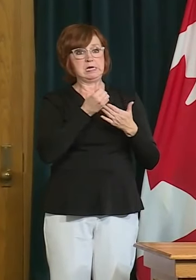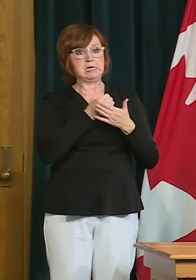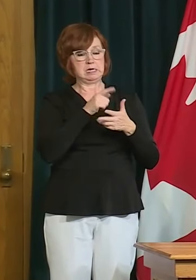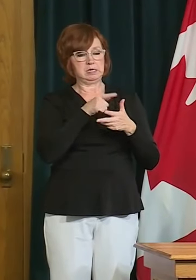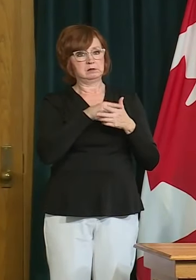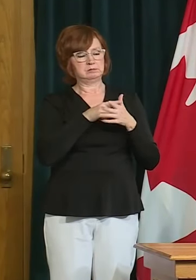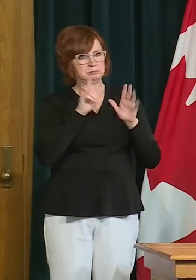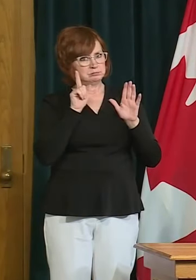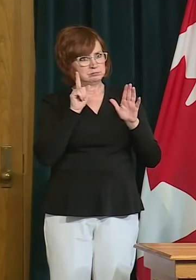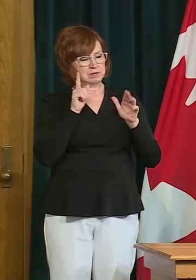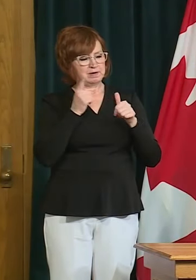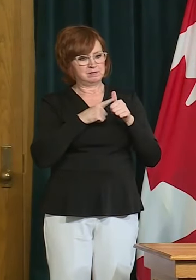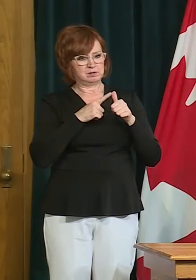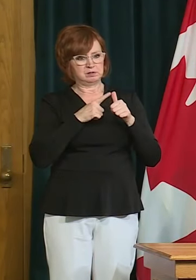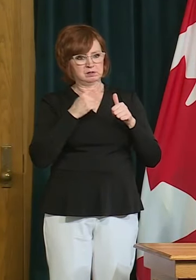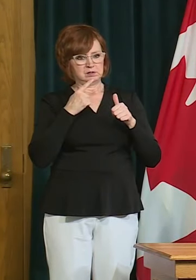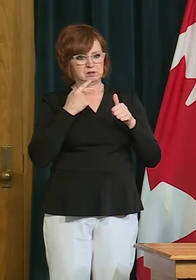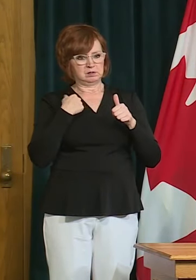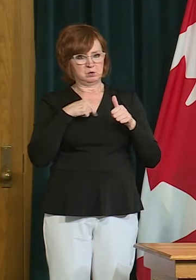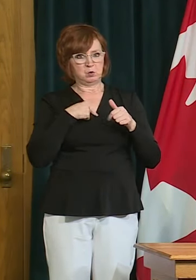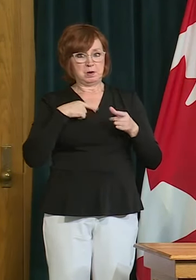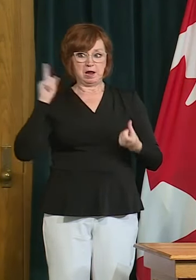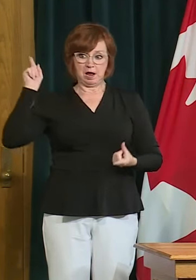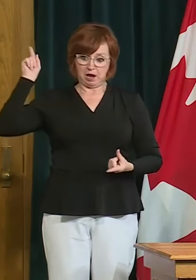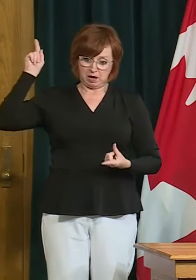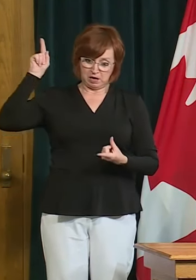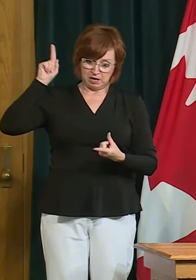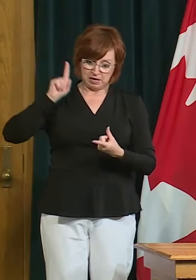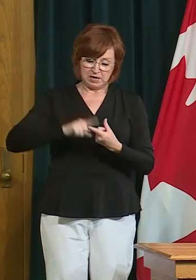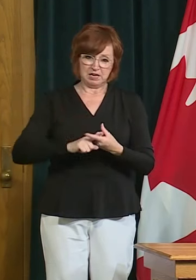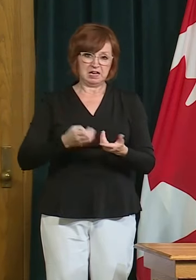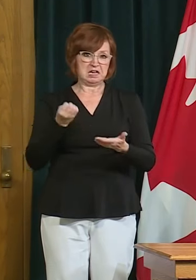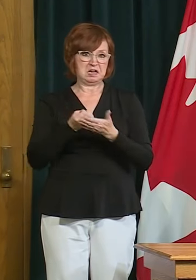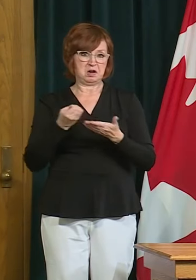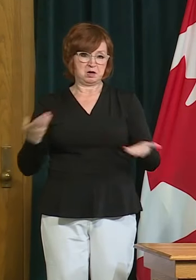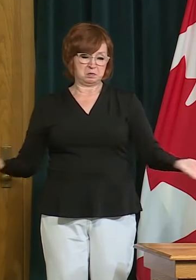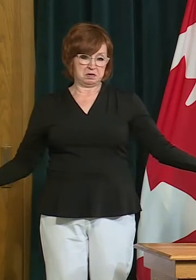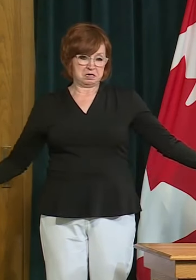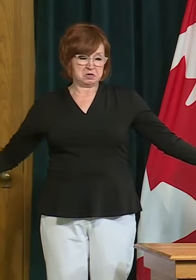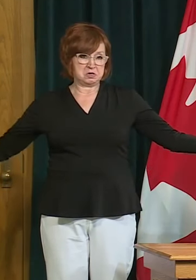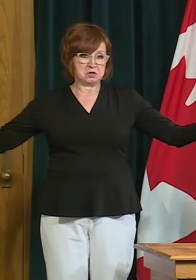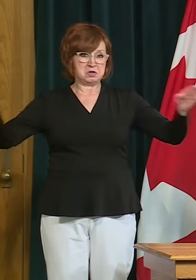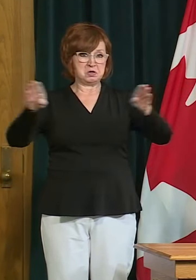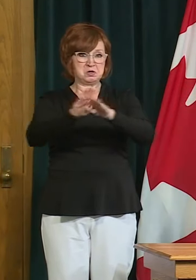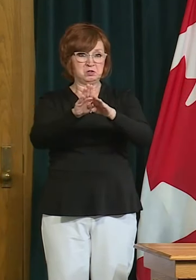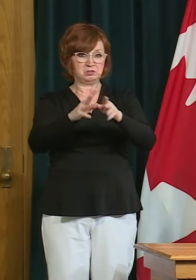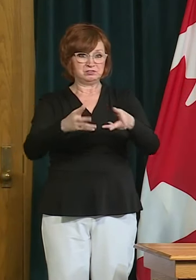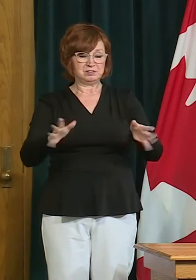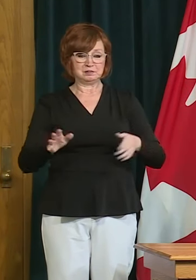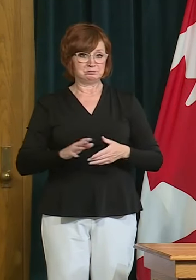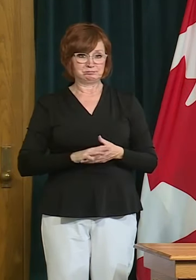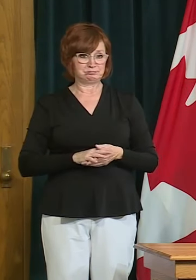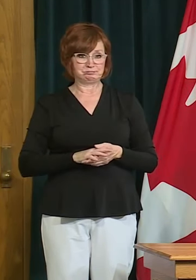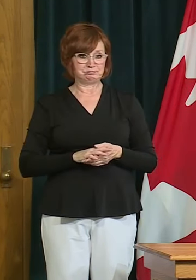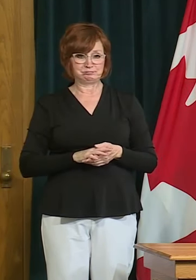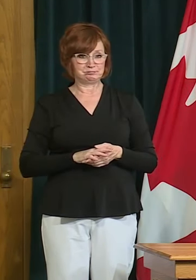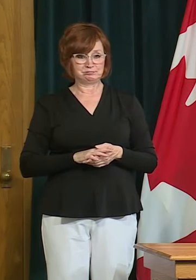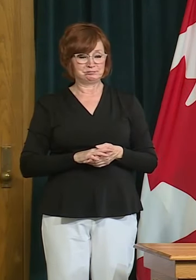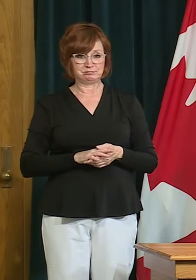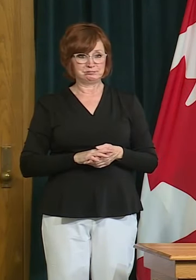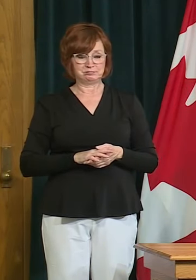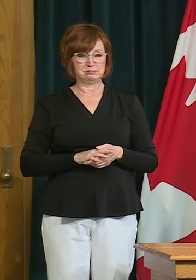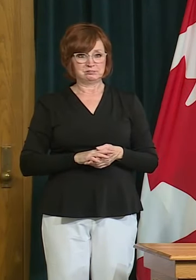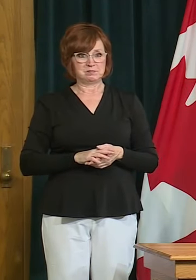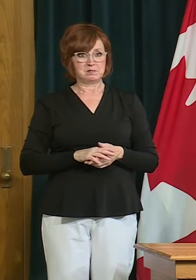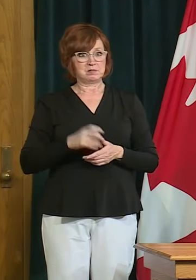we didn't idle the economy down to zero in fact in saskatchewan we idled the economy to the very minimum in fact we